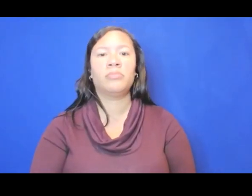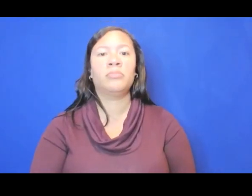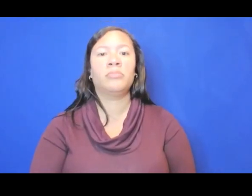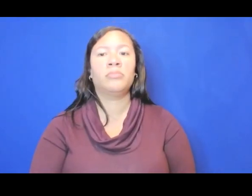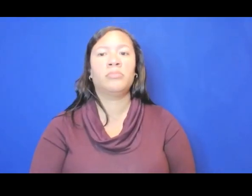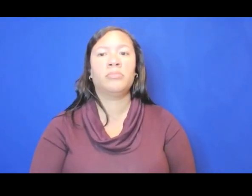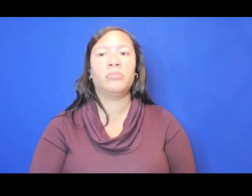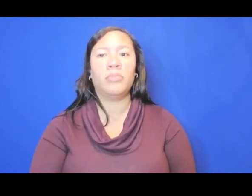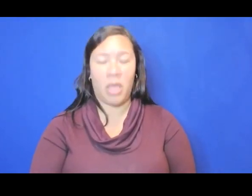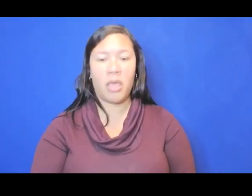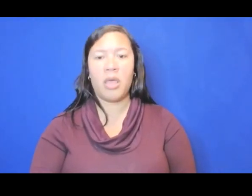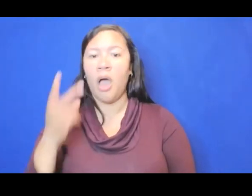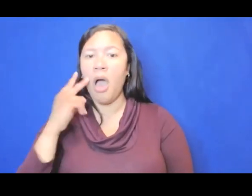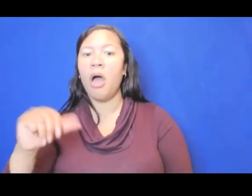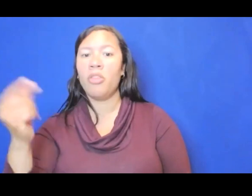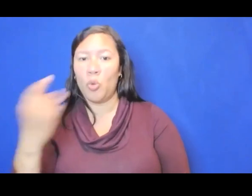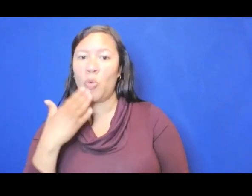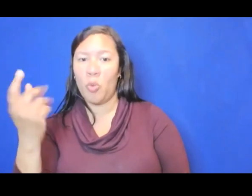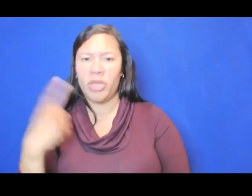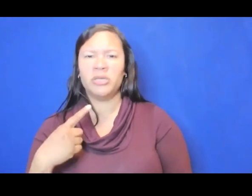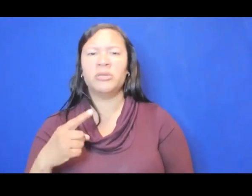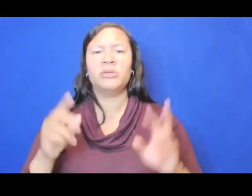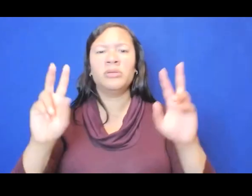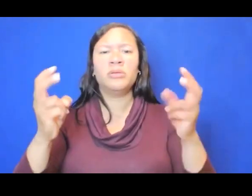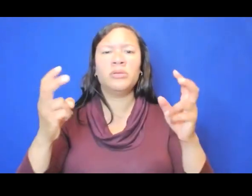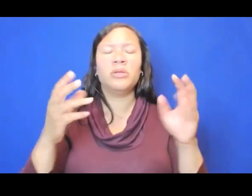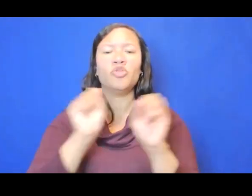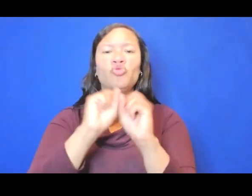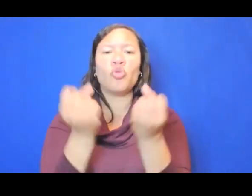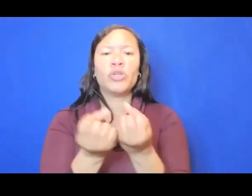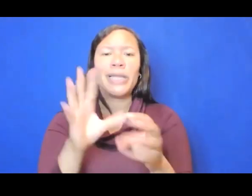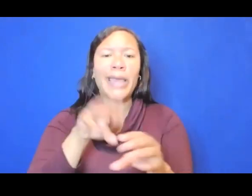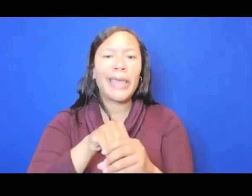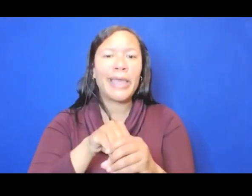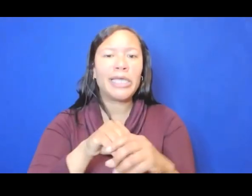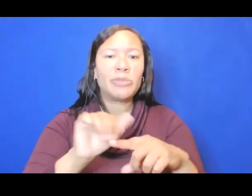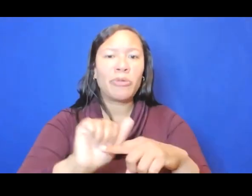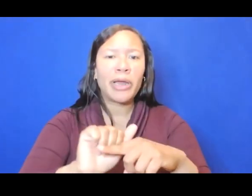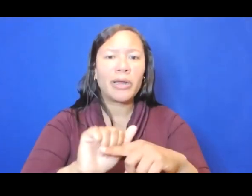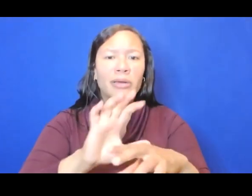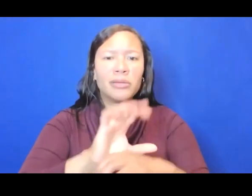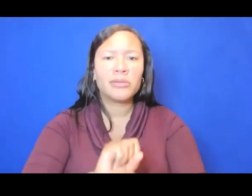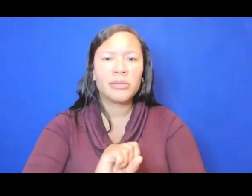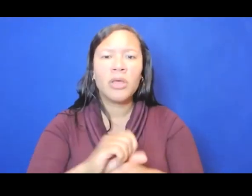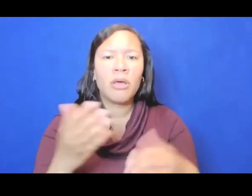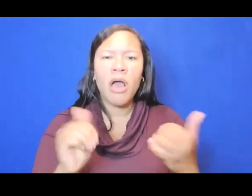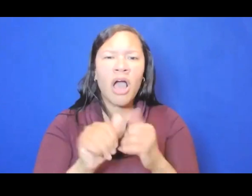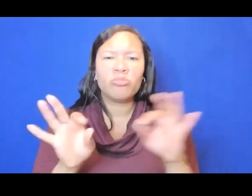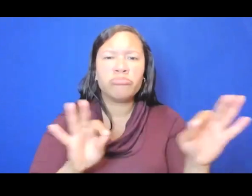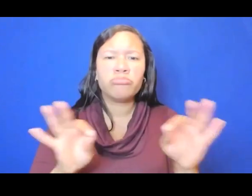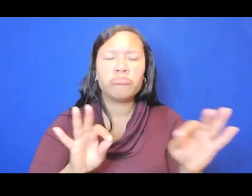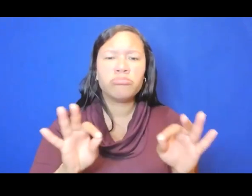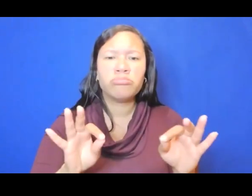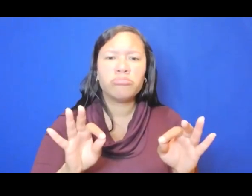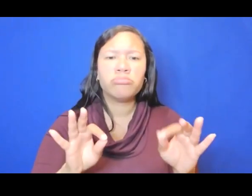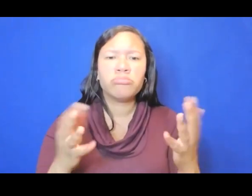This is a good question. How do you define socially engaged practice? This is a definition I imagine people define differently in different